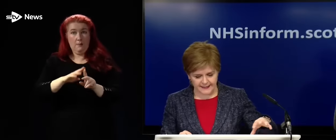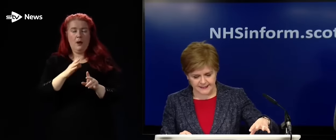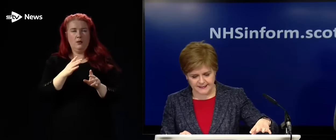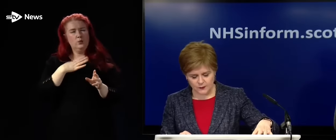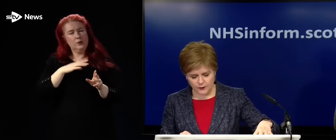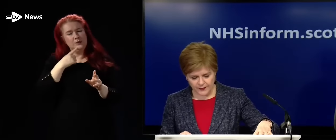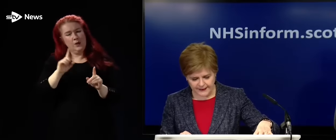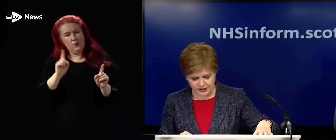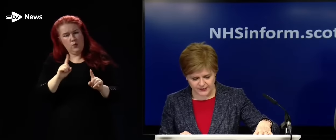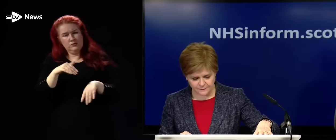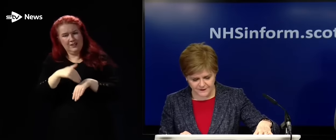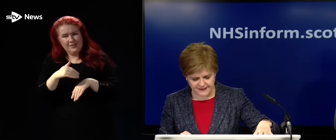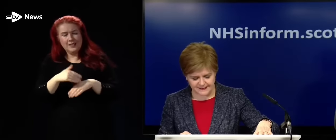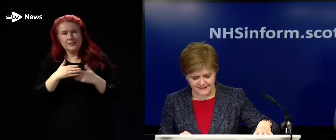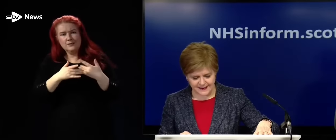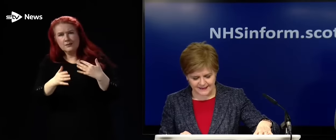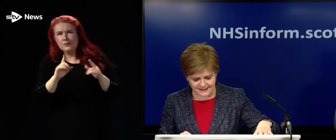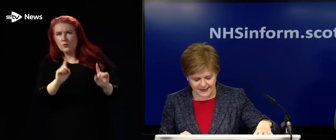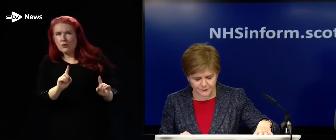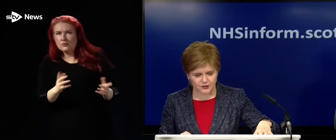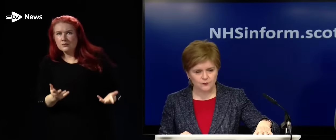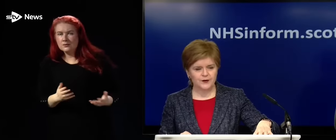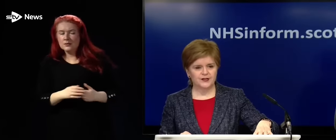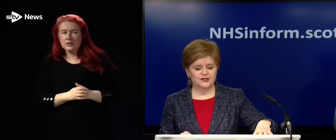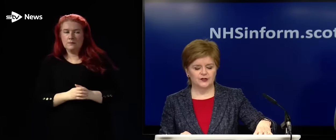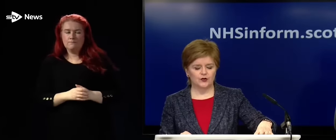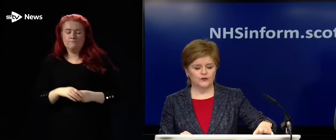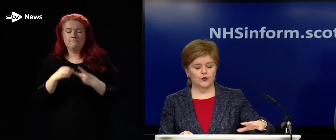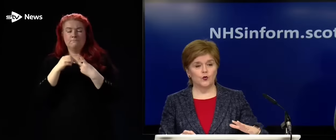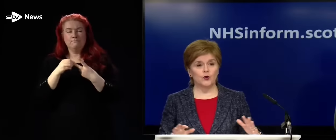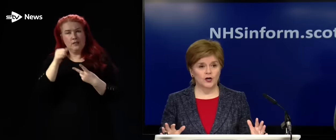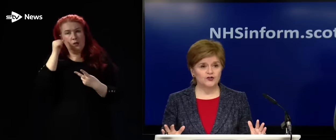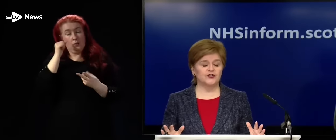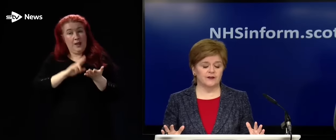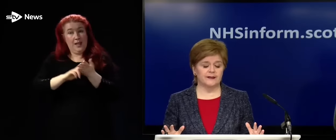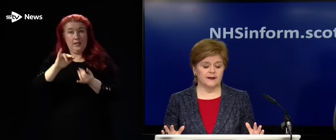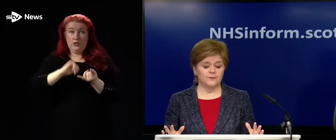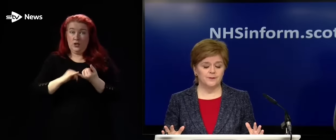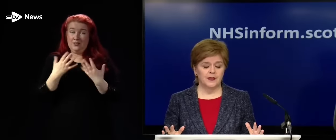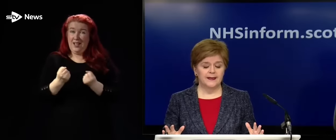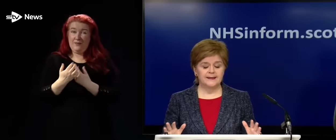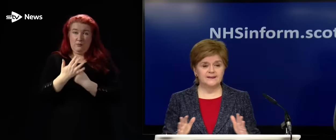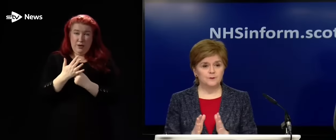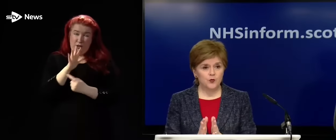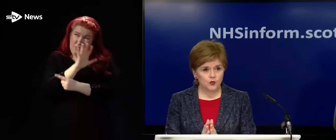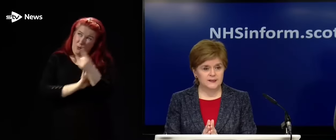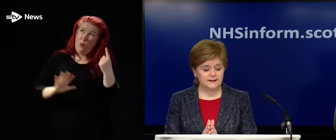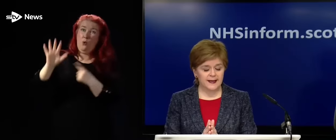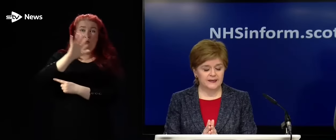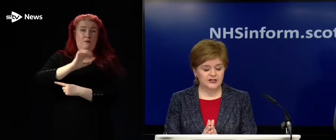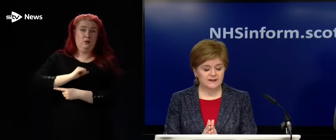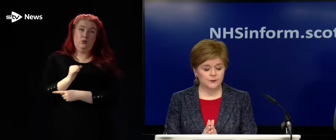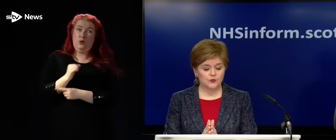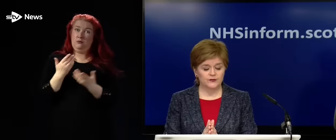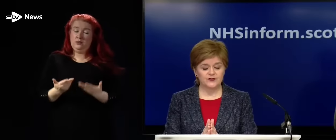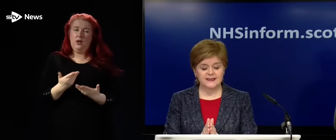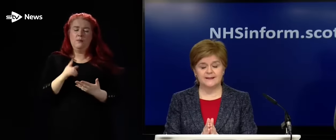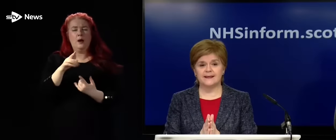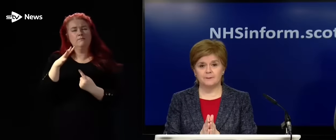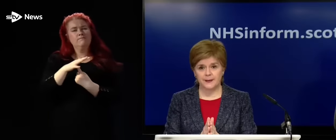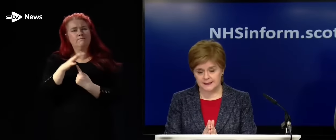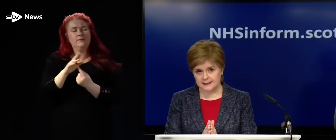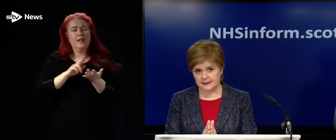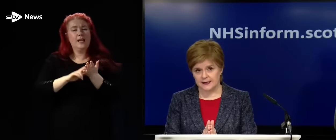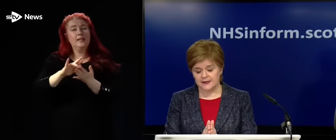Second, while the NHS faces exceptional pressures across the whole country right now, it is important that NHS boards